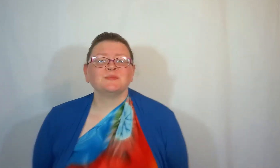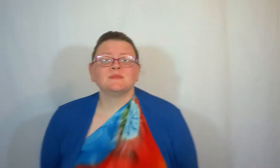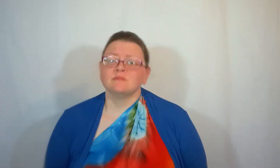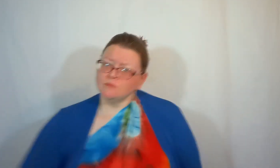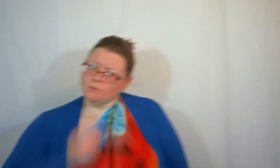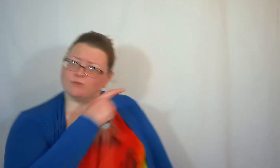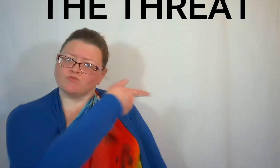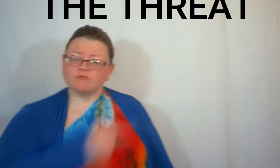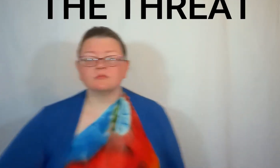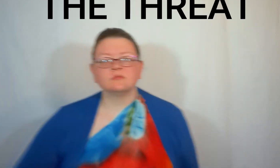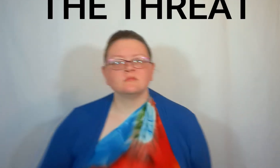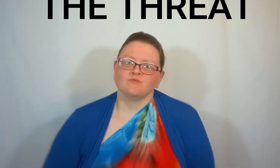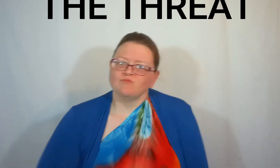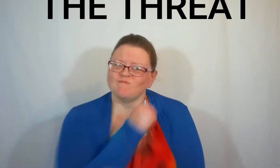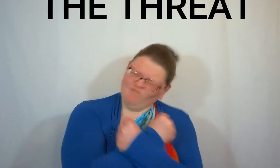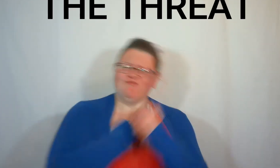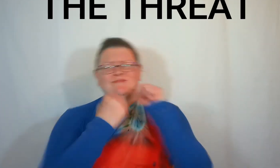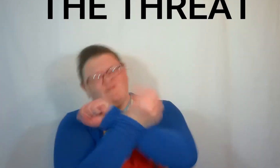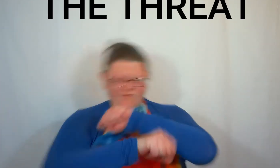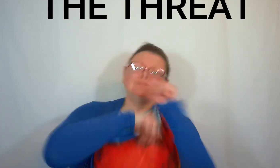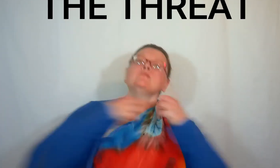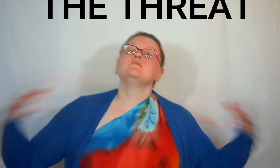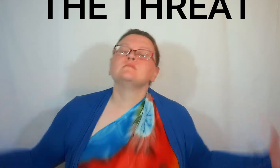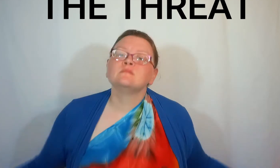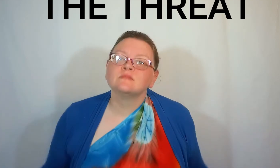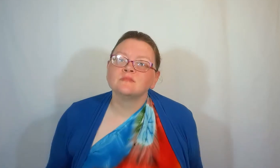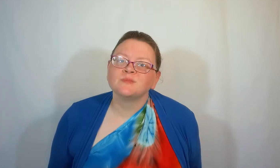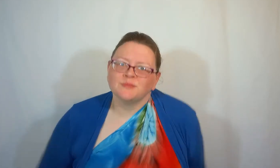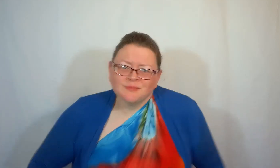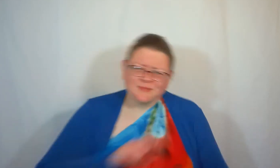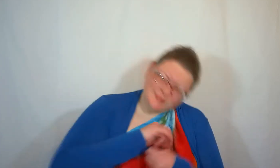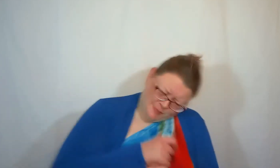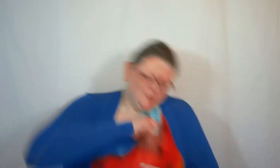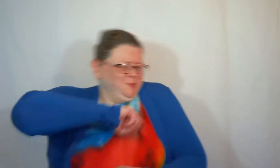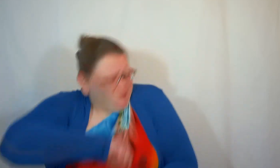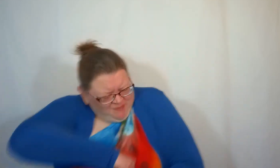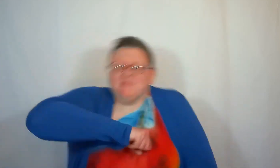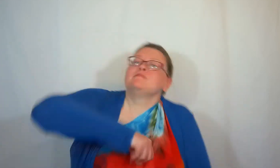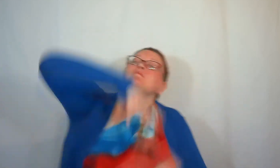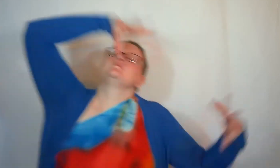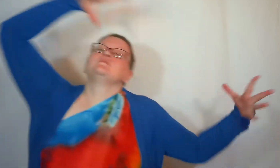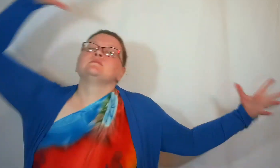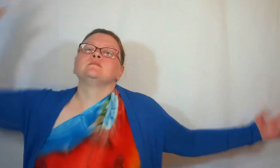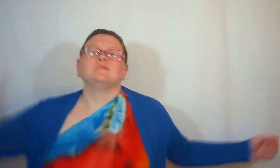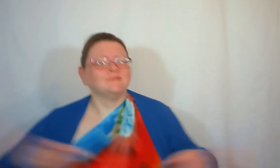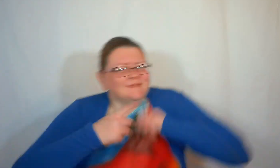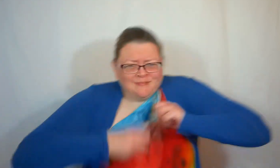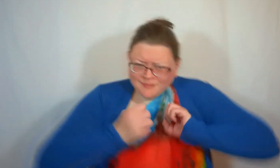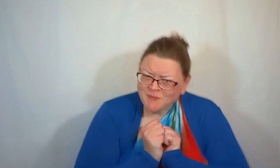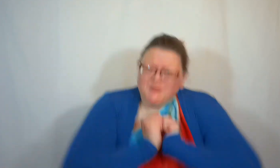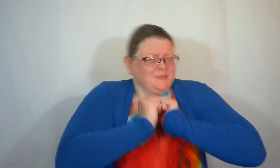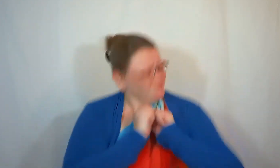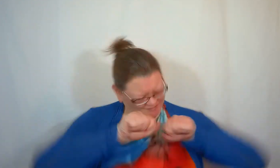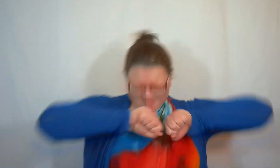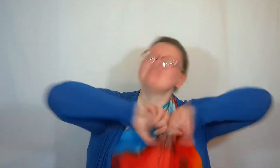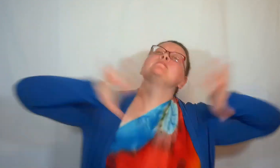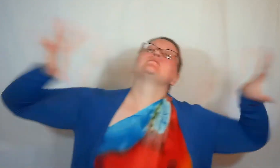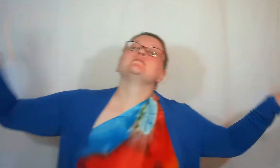When it's right or it's all fucked up Till the world blows up Till the world blows